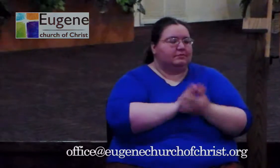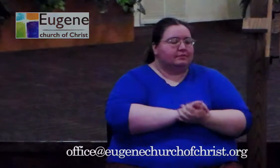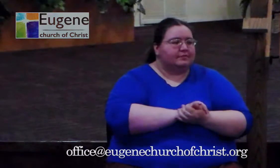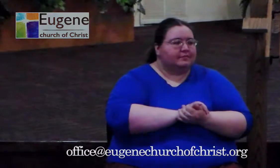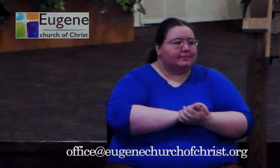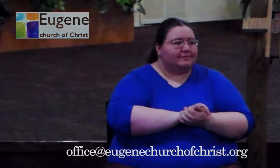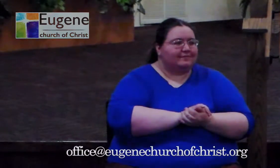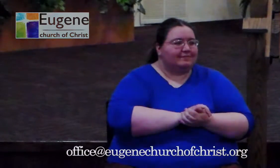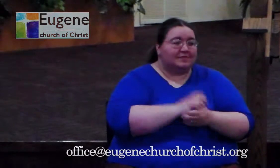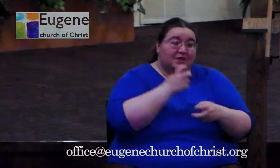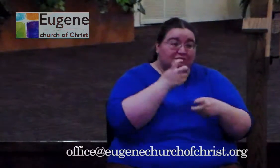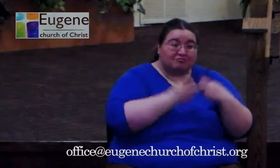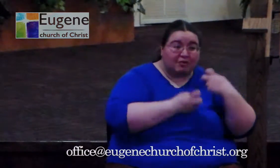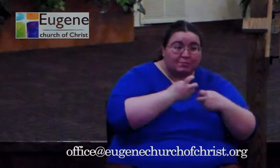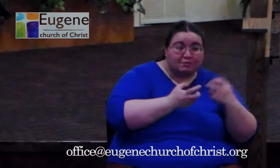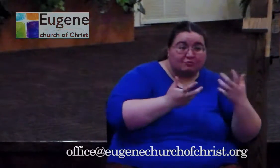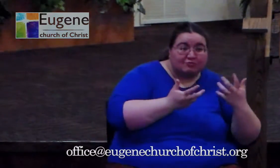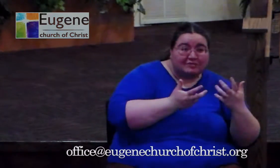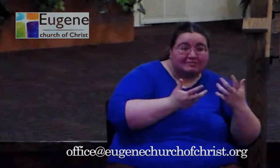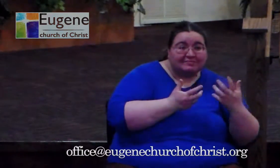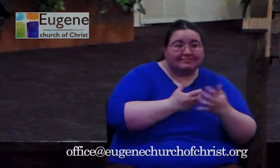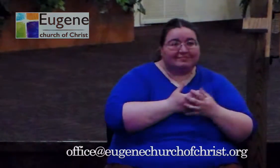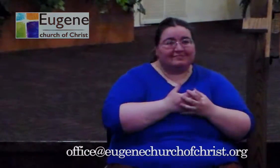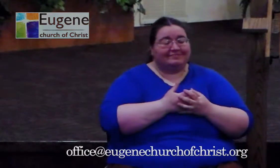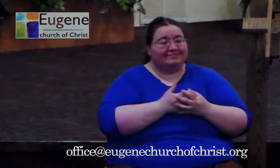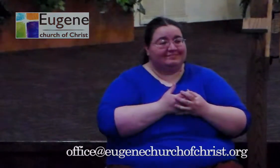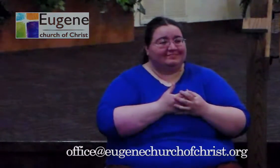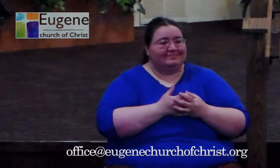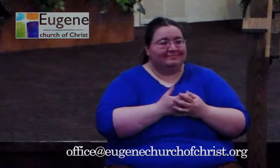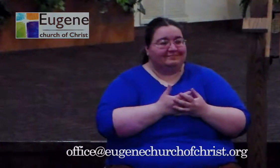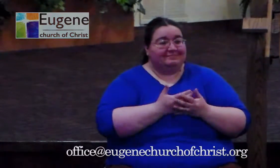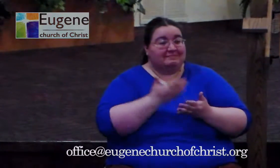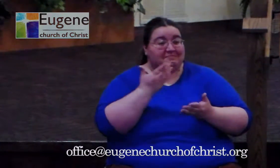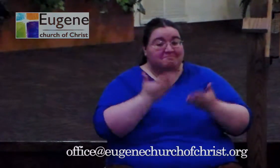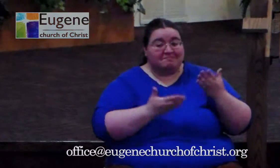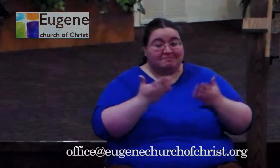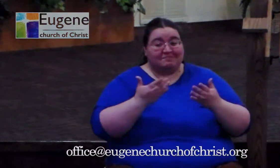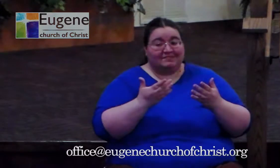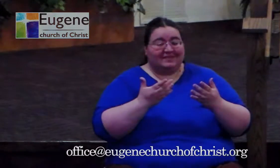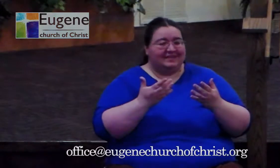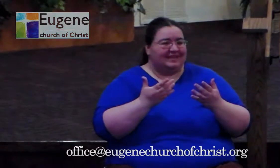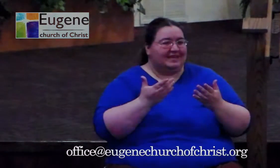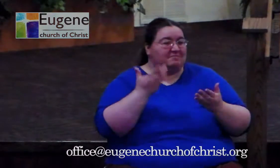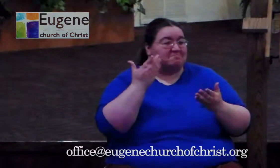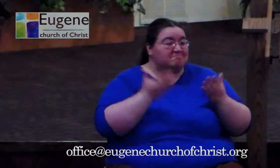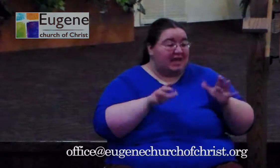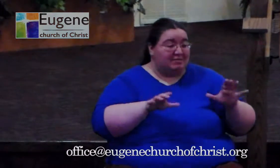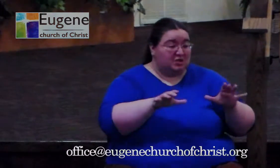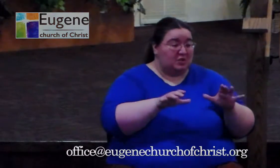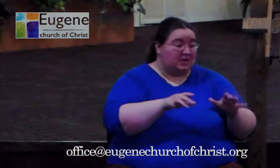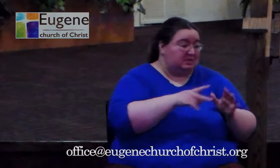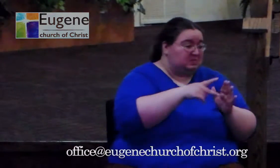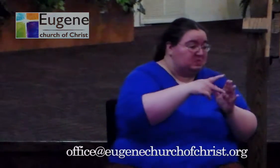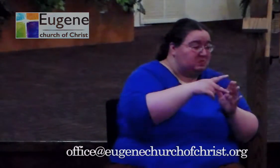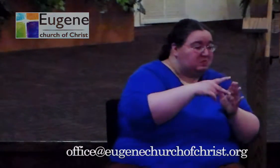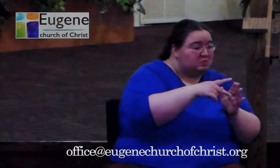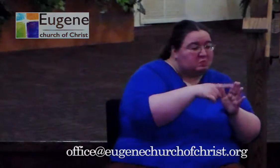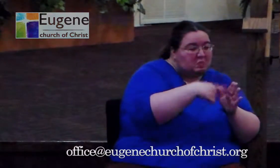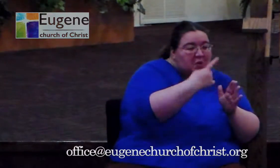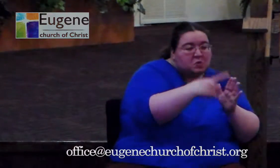problem with that is, as best as you can do it, maybe you can do it twice a year, maybe three times a year, I don't know. But for most, it might be an